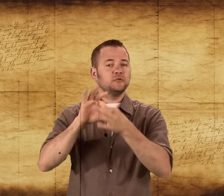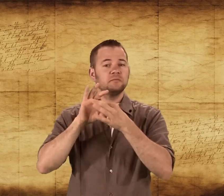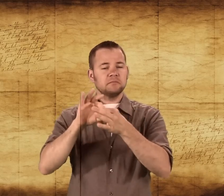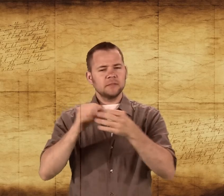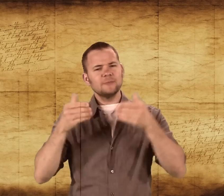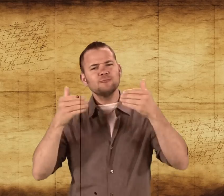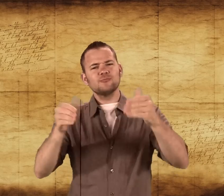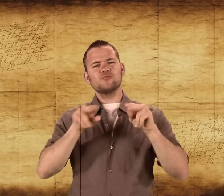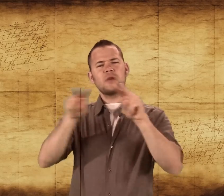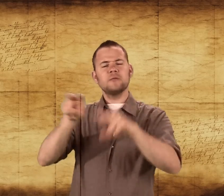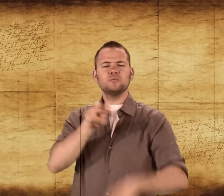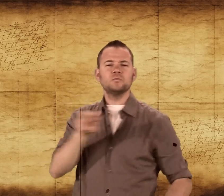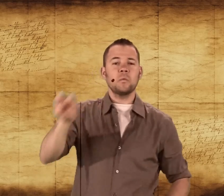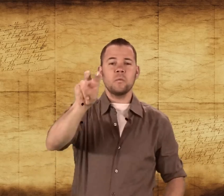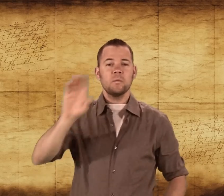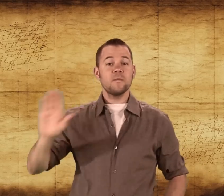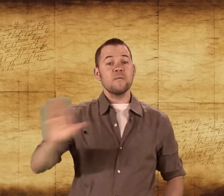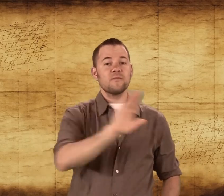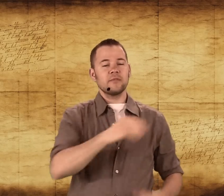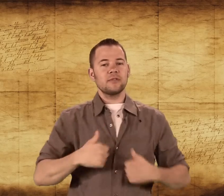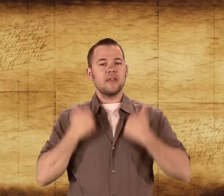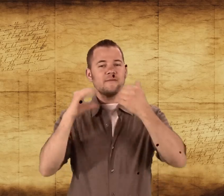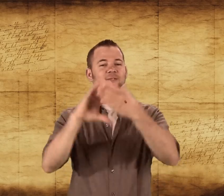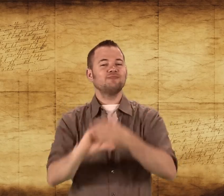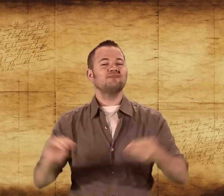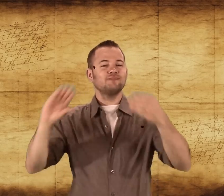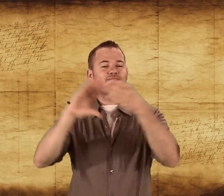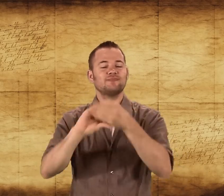close their relationship became. Go ahead and watch their journey throughout their lives.